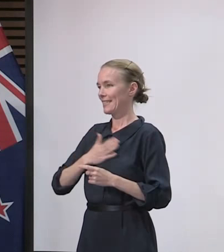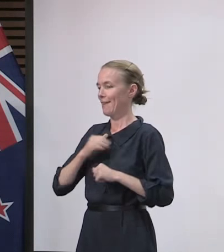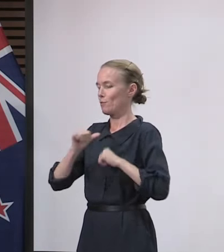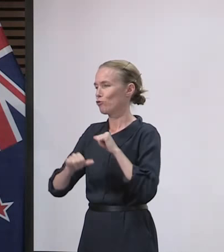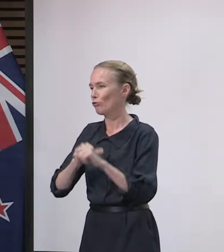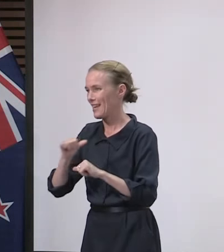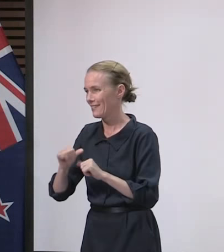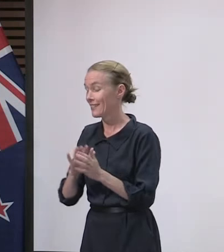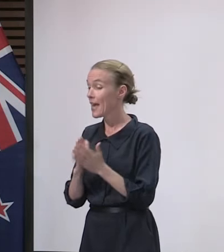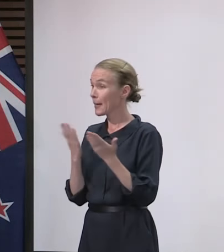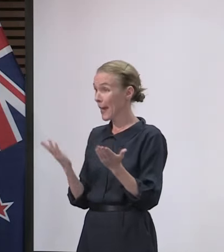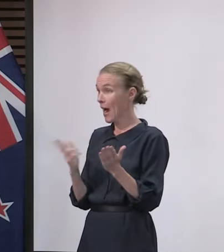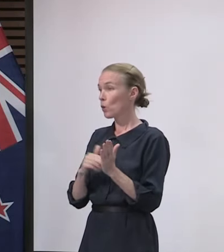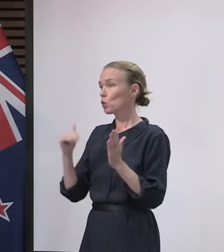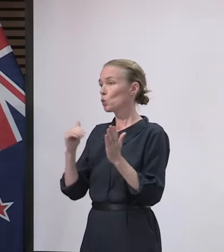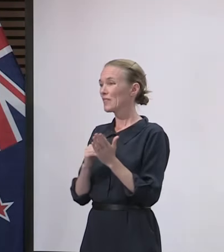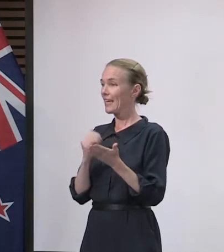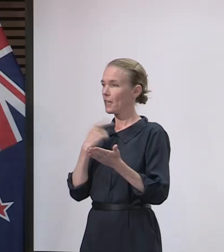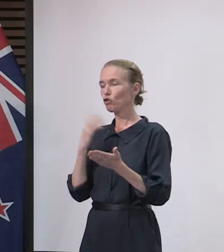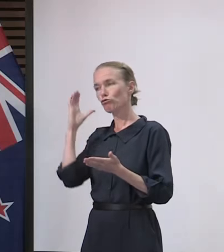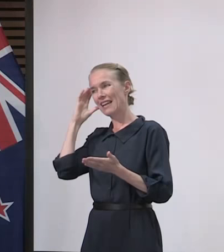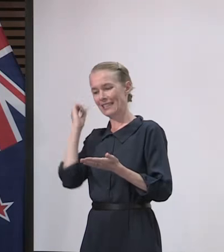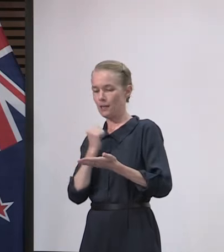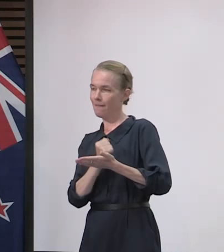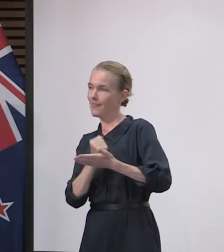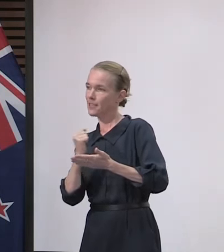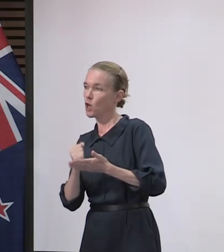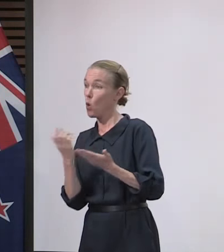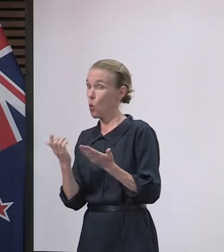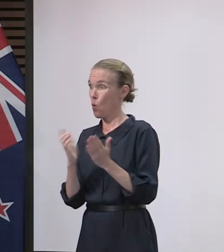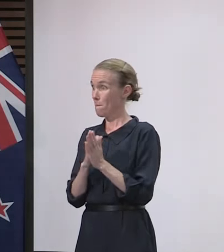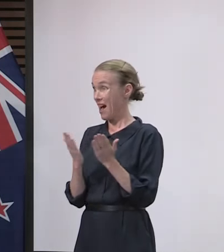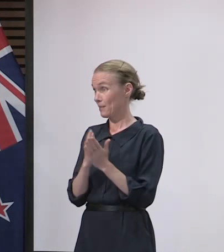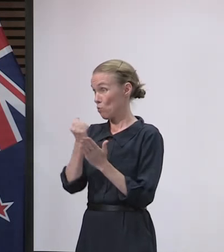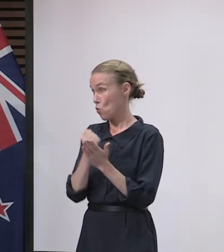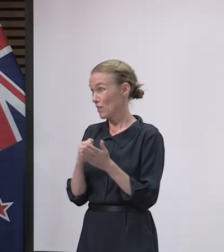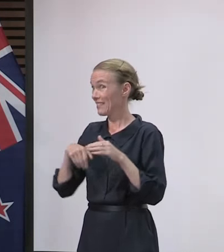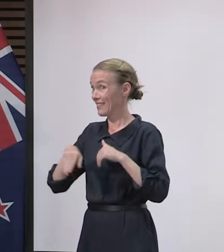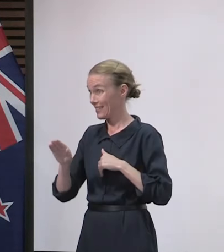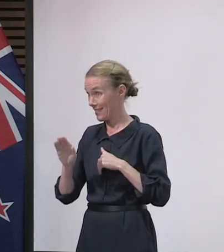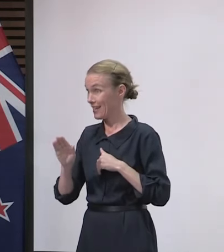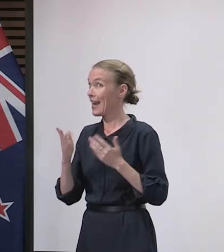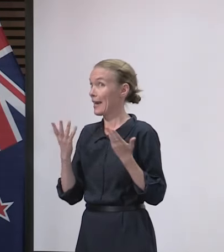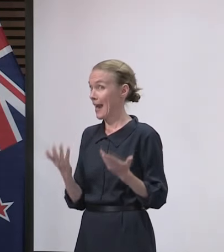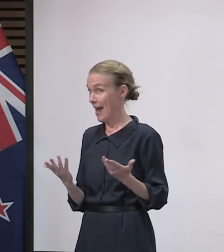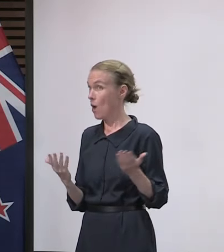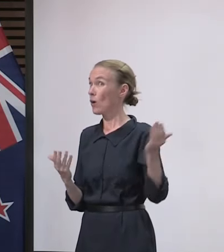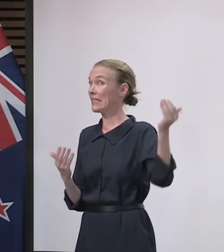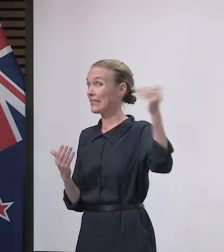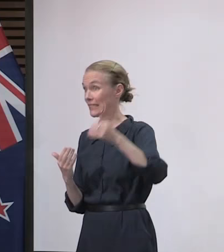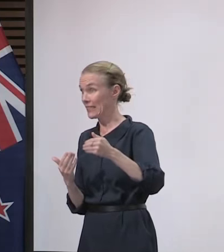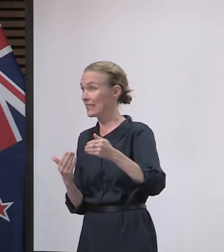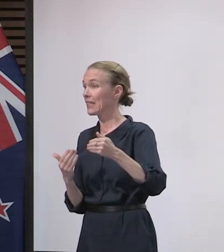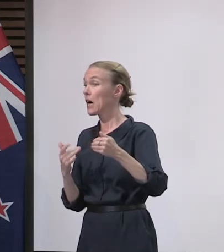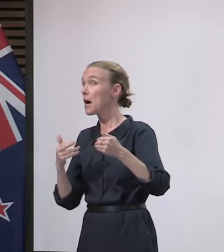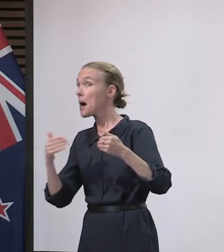the opportunity will be there then to start opening it up. Again, as long as we're confident we can control the risk at the